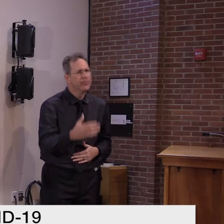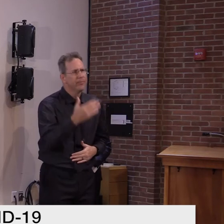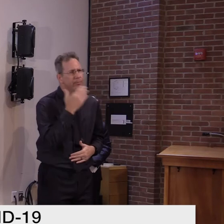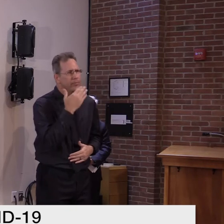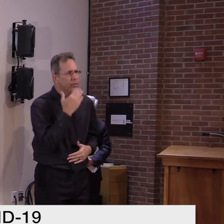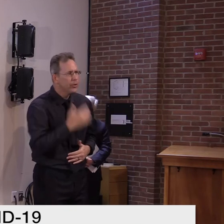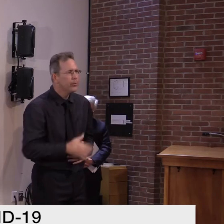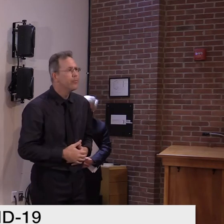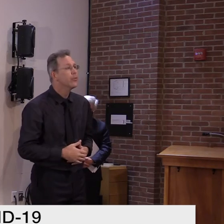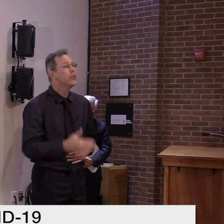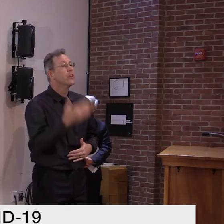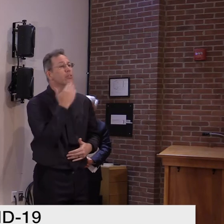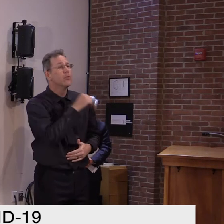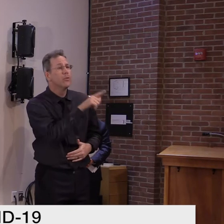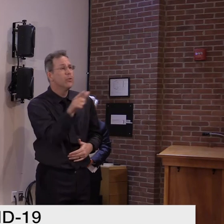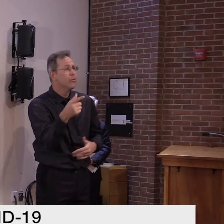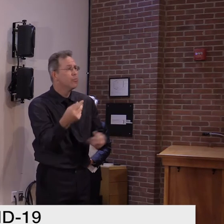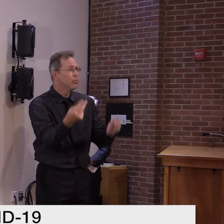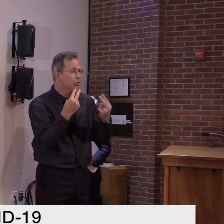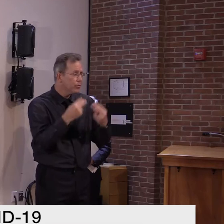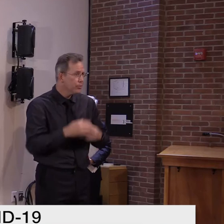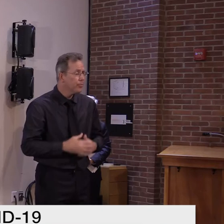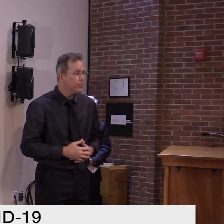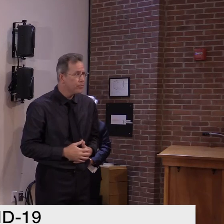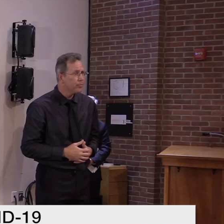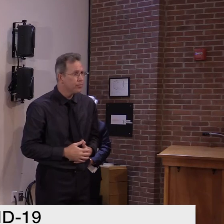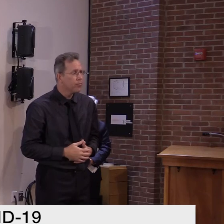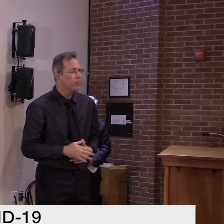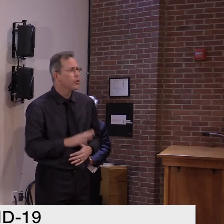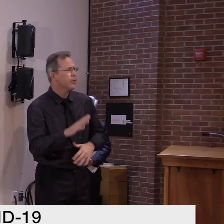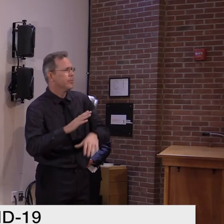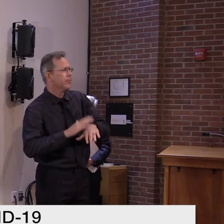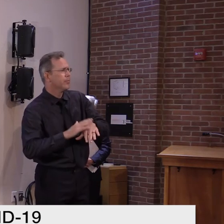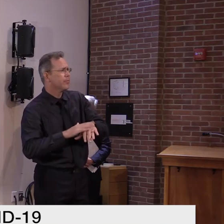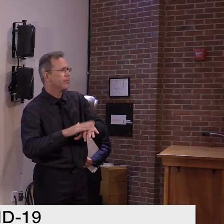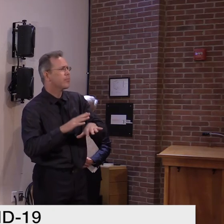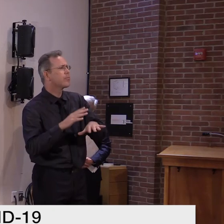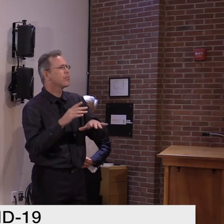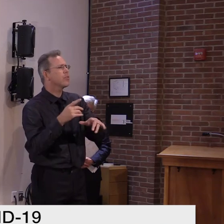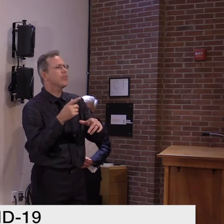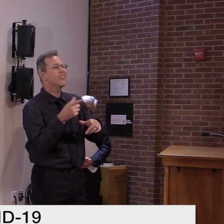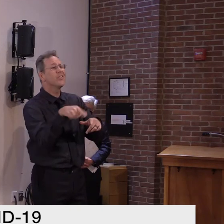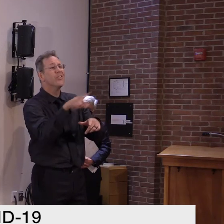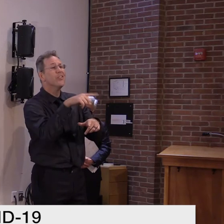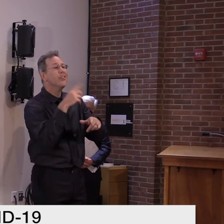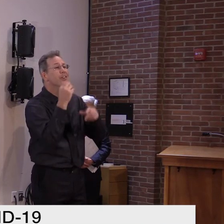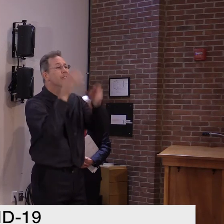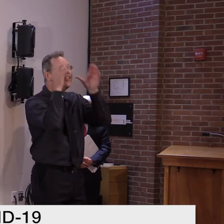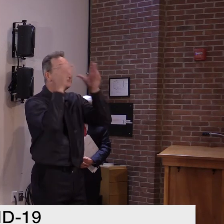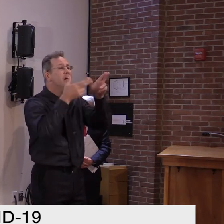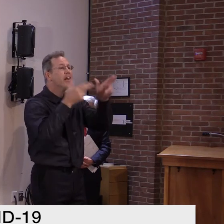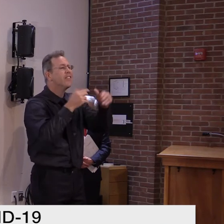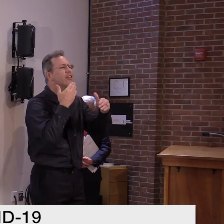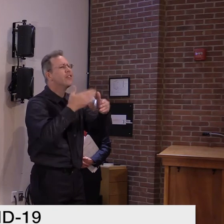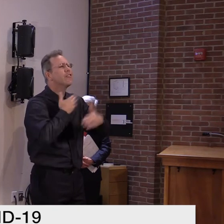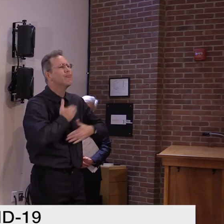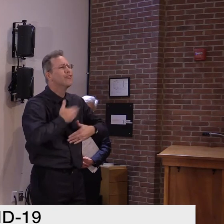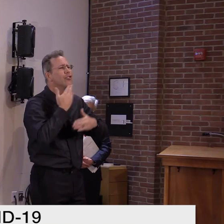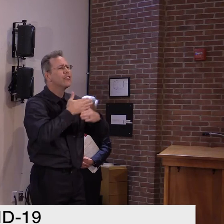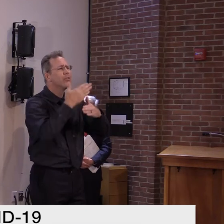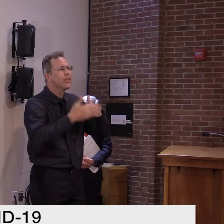tuning in and for those who are out hunting this weekend. Make sure you be safe and good luck.